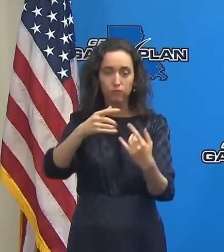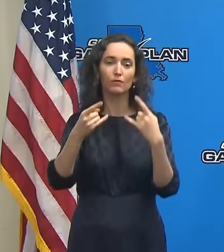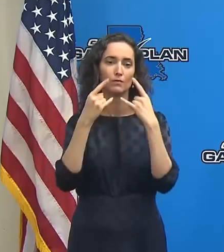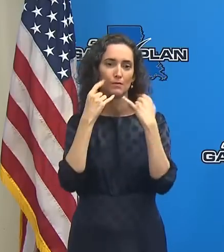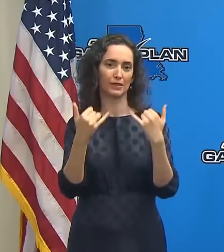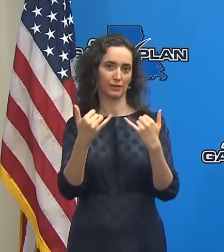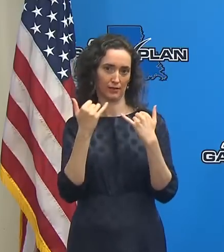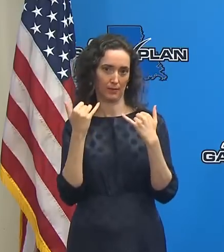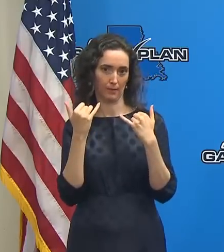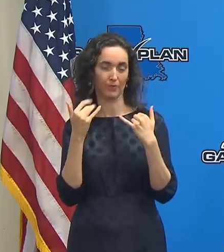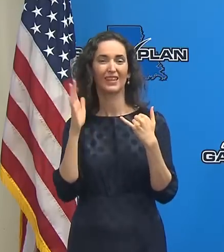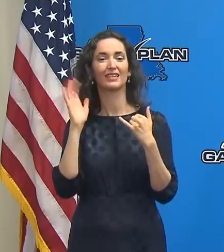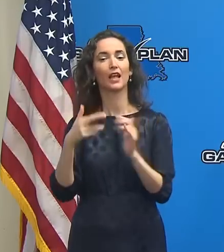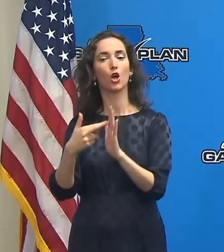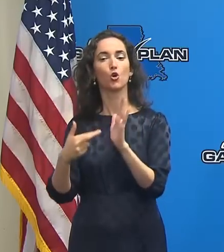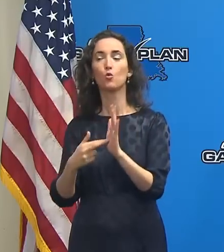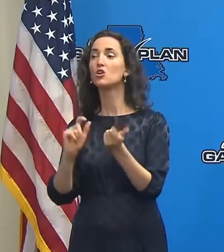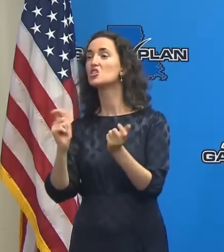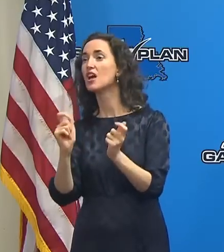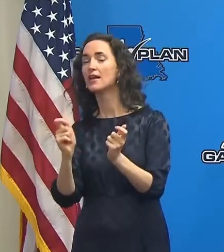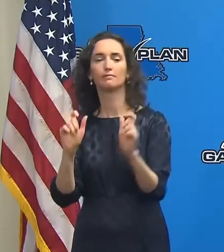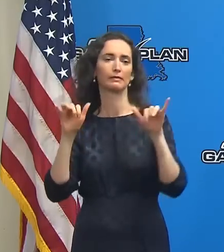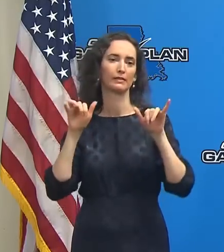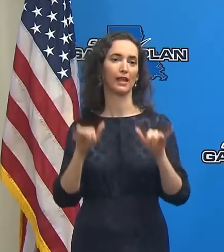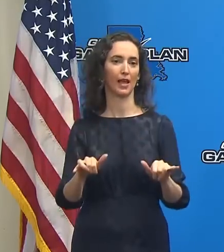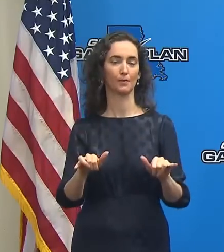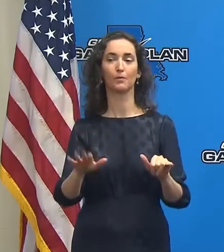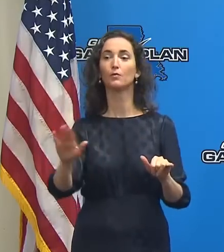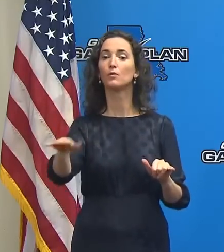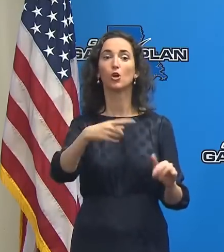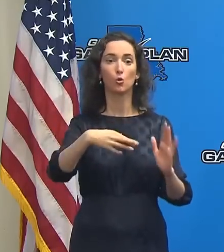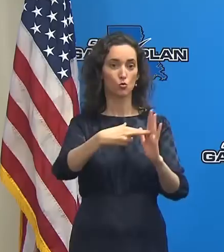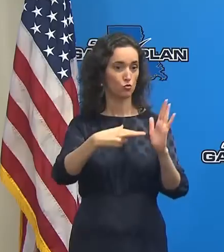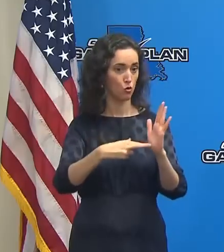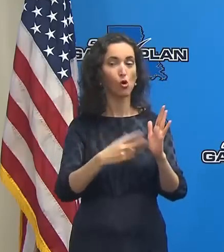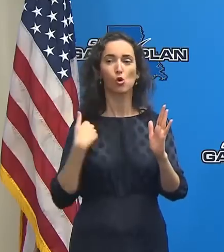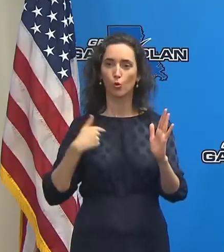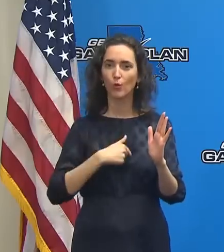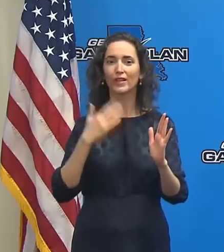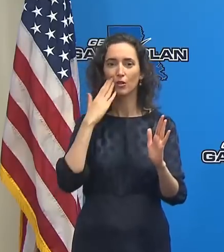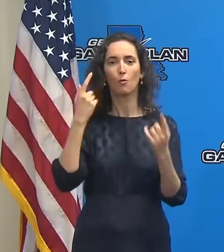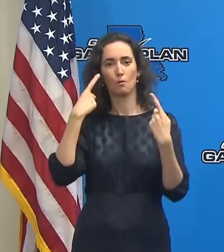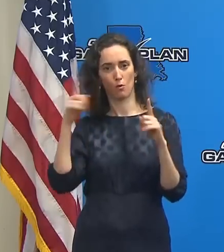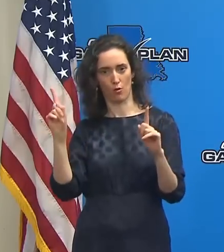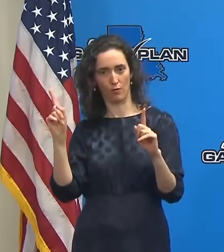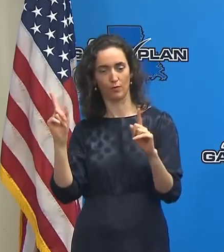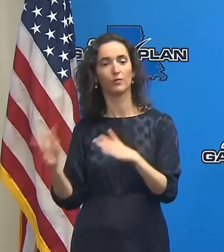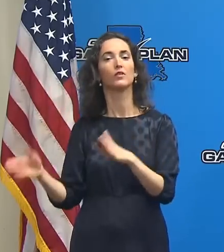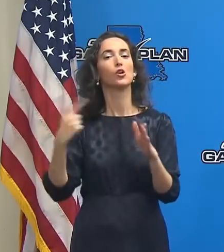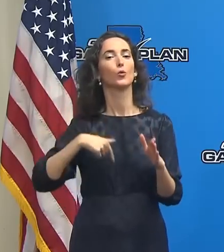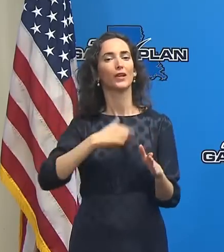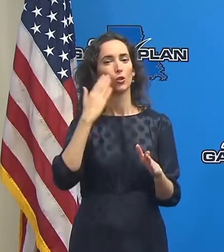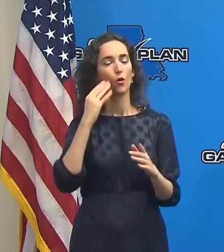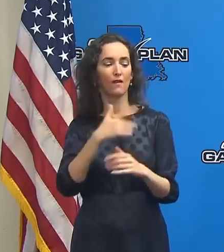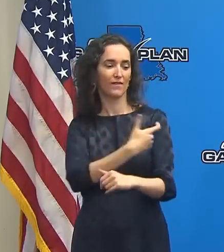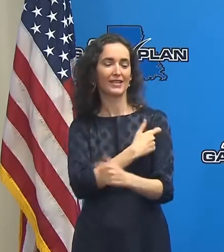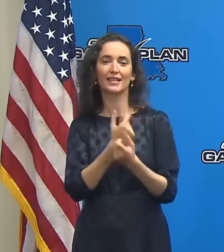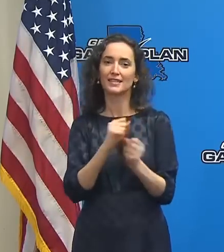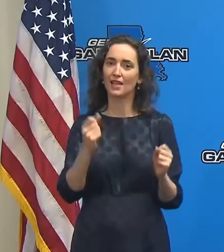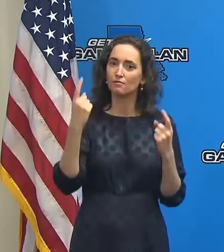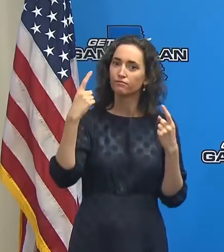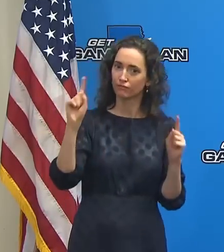We know that these mitigation measures work. We know that the vaccines are safe and effective.